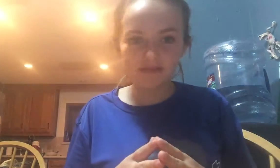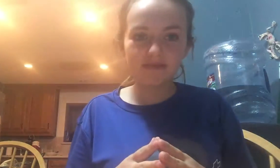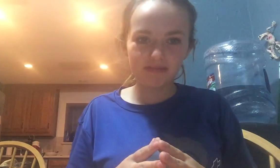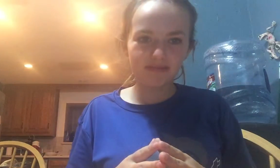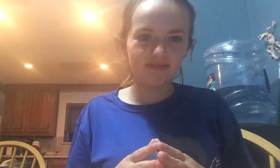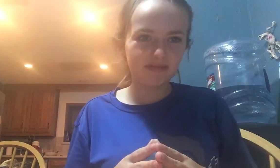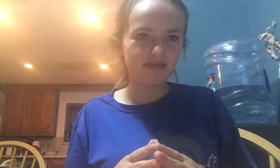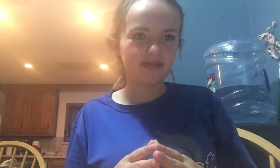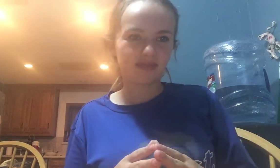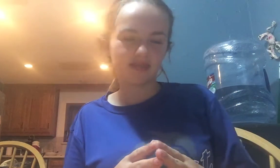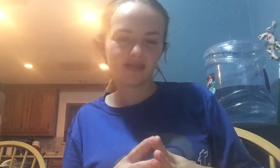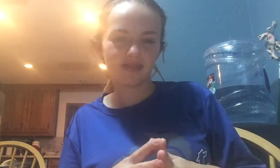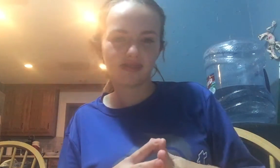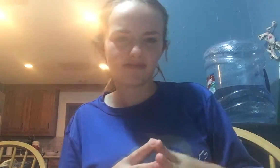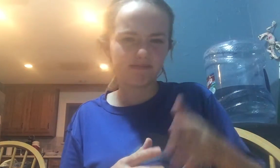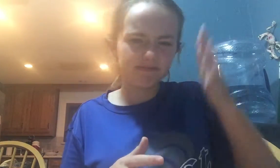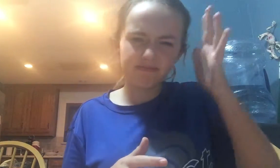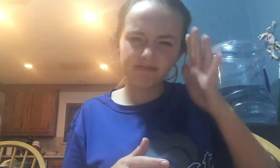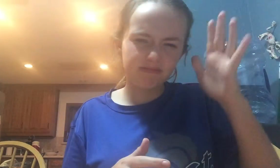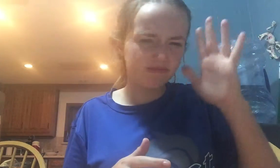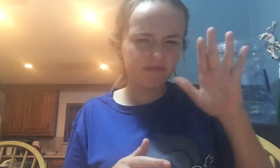And now, back then I didn't realize what it was.